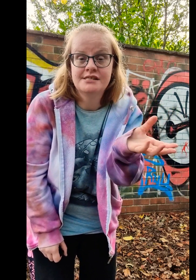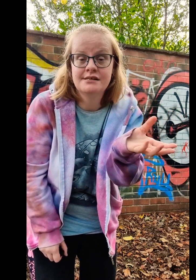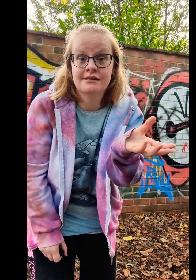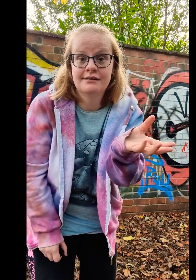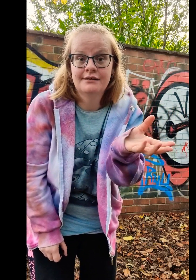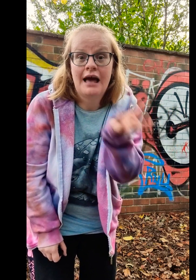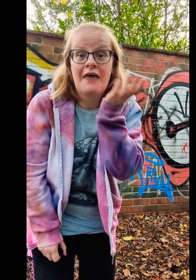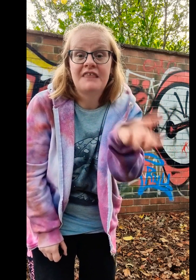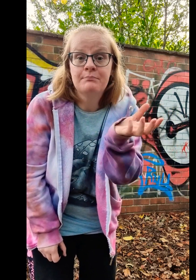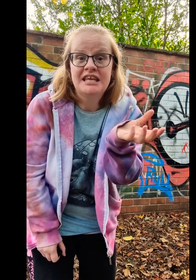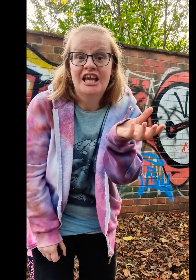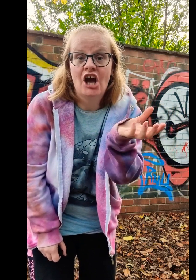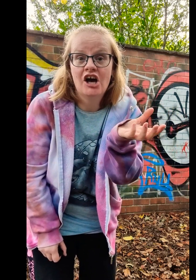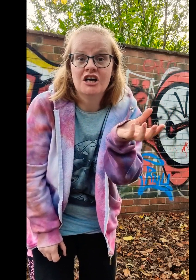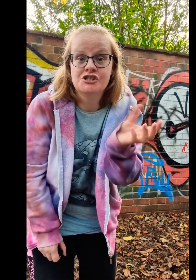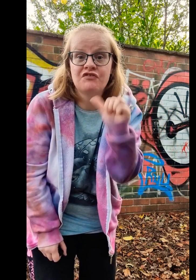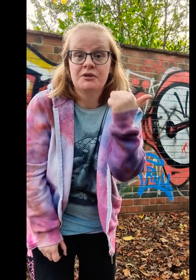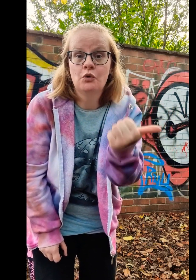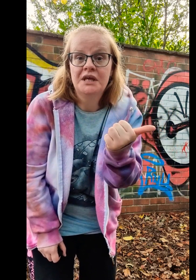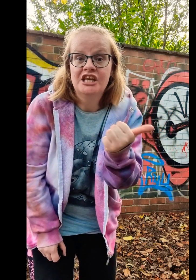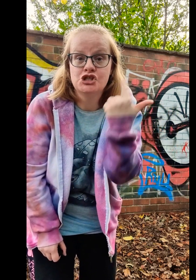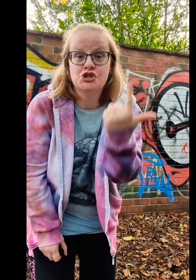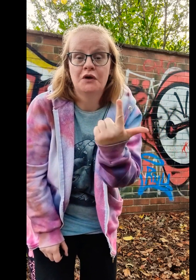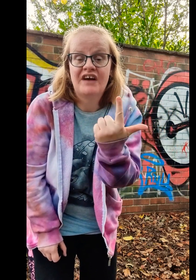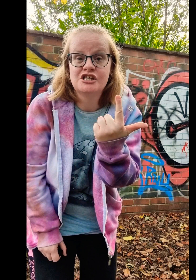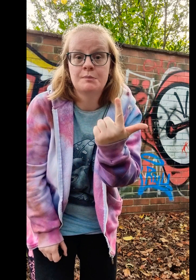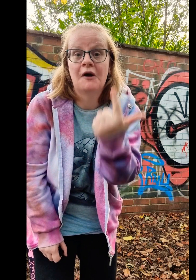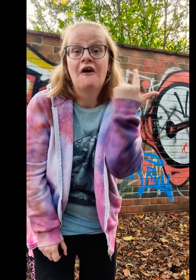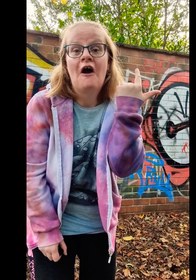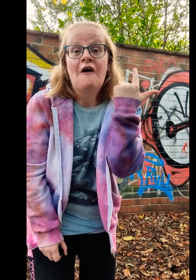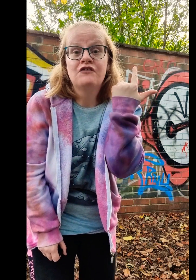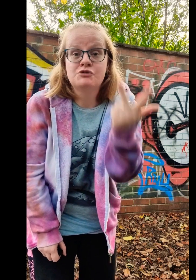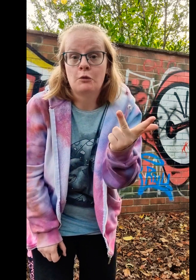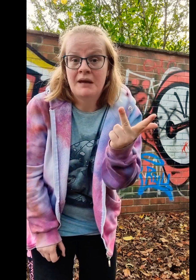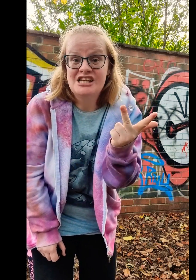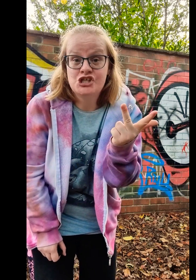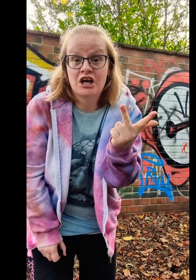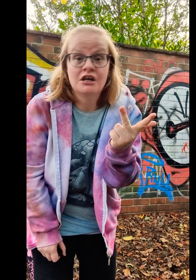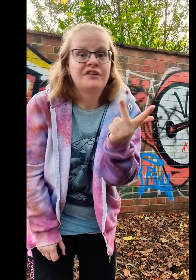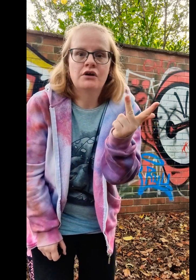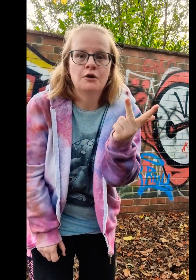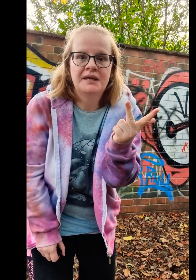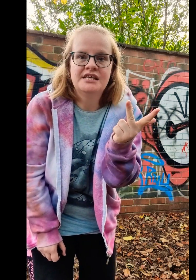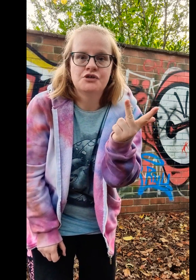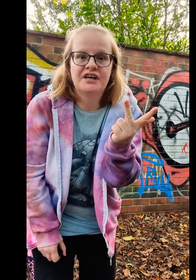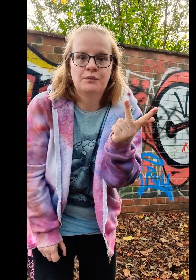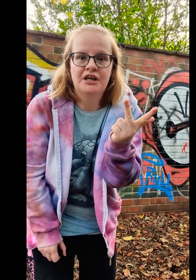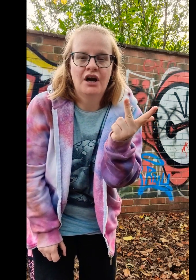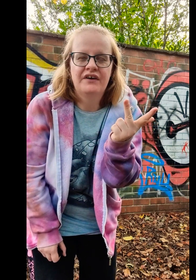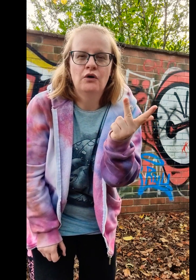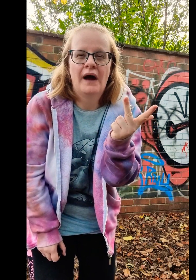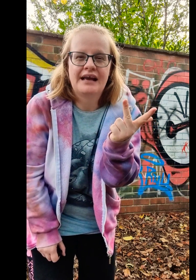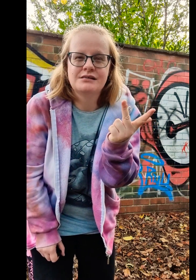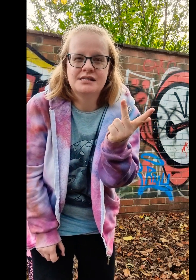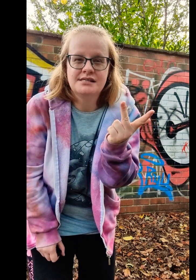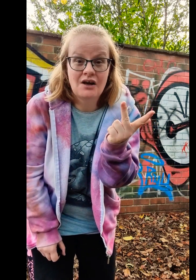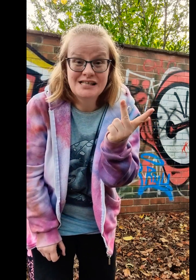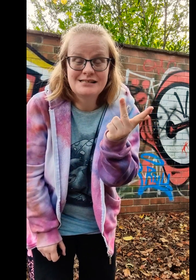and they're being heard. From the Queen, to the of Edinburgh, from John Major. There are no peas or Edwina Curry or eggs in sight.